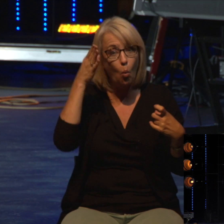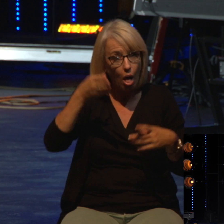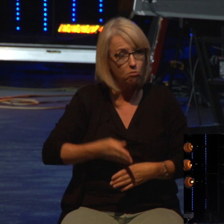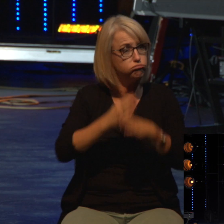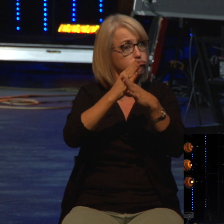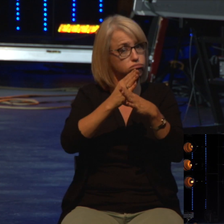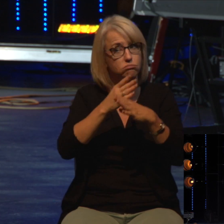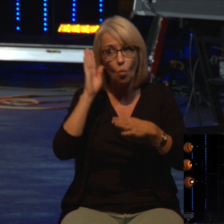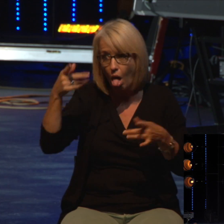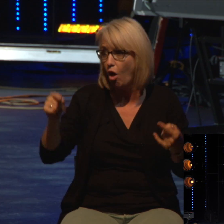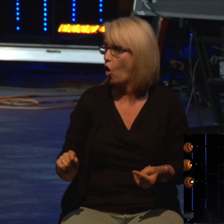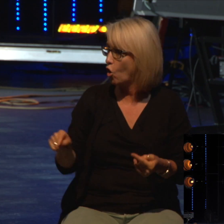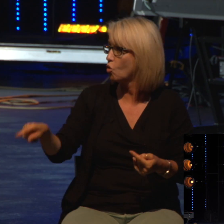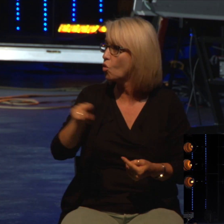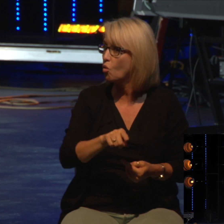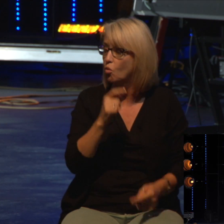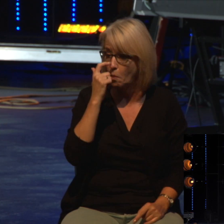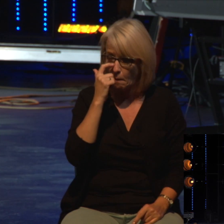I had a guy point out something to me.